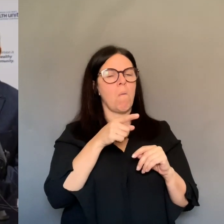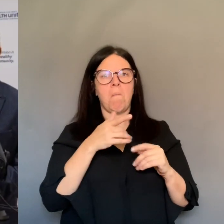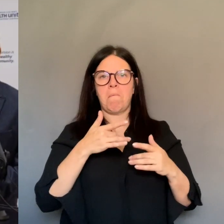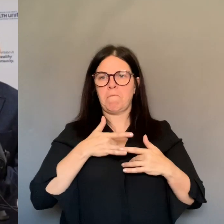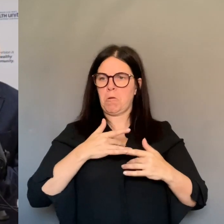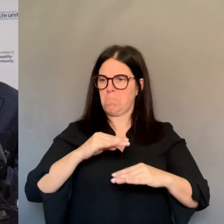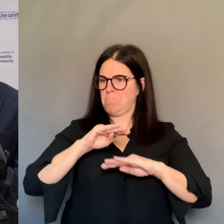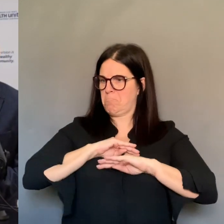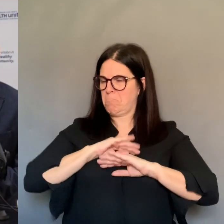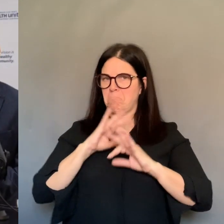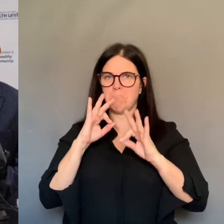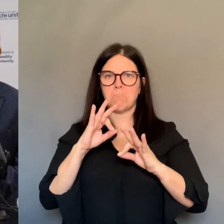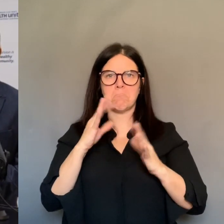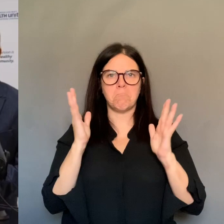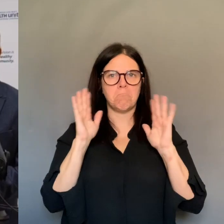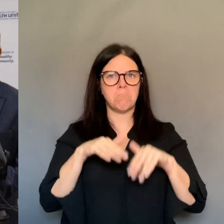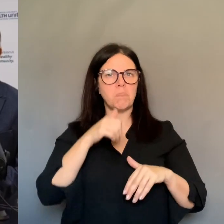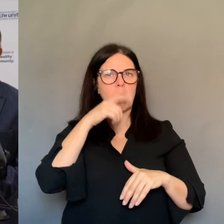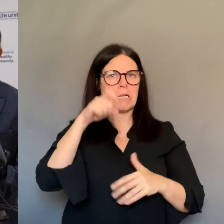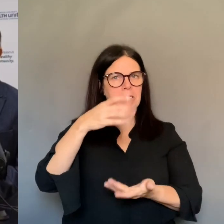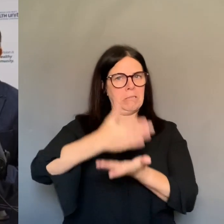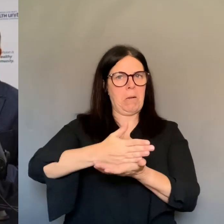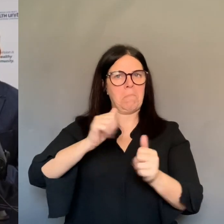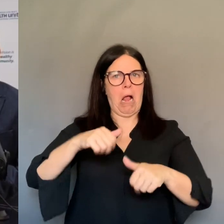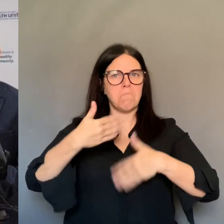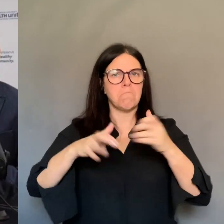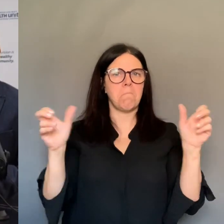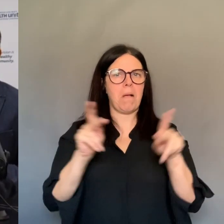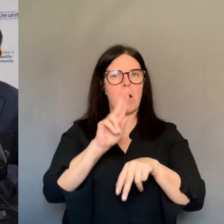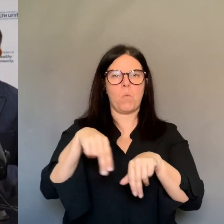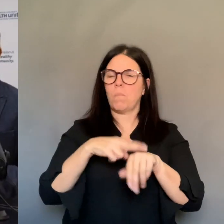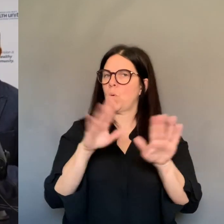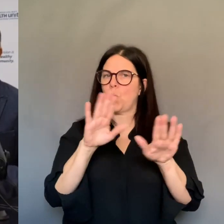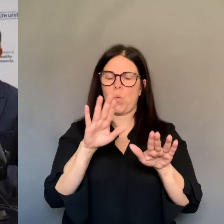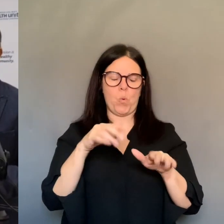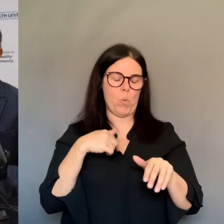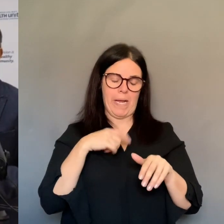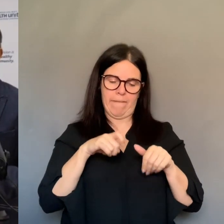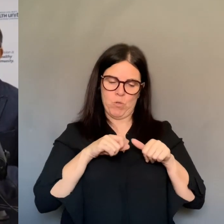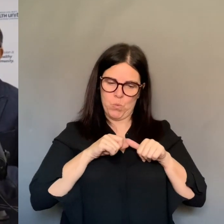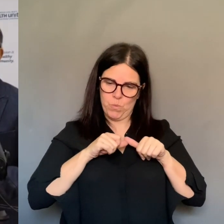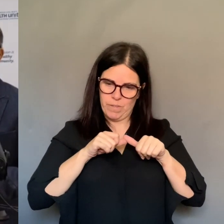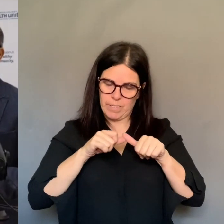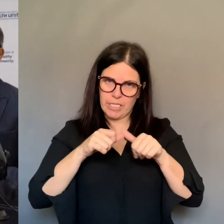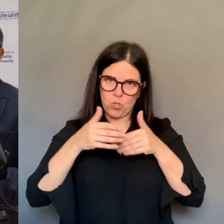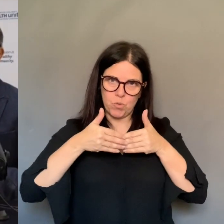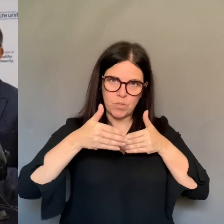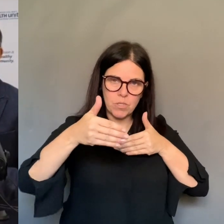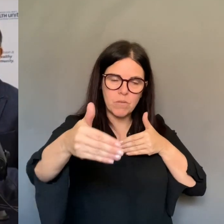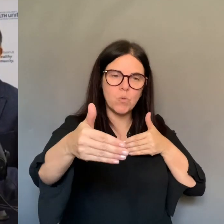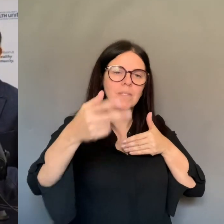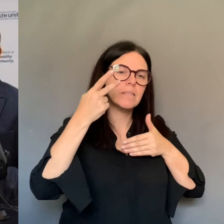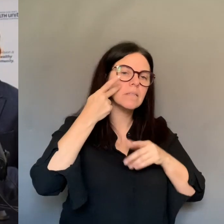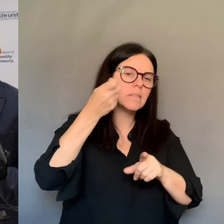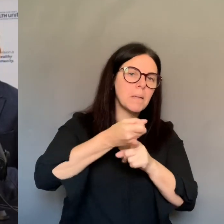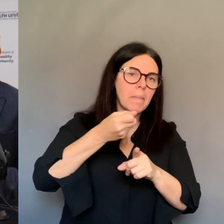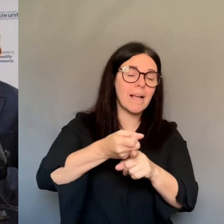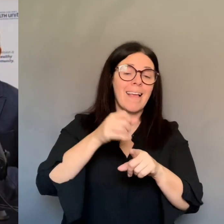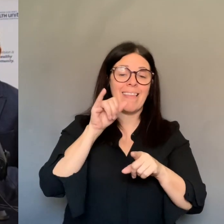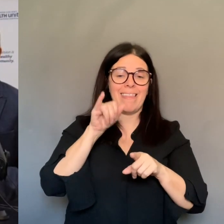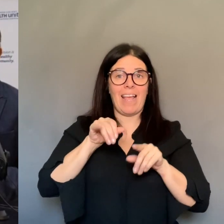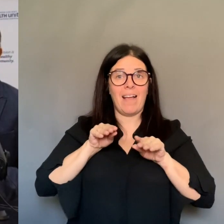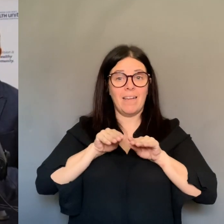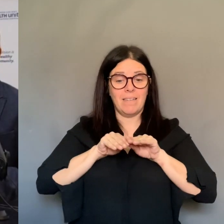People are still dying. So make sure that we continue to do that. These measures, it takes long time to show an impact.